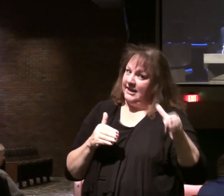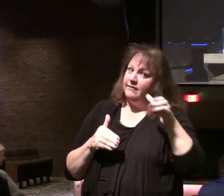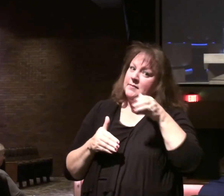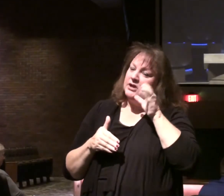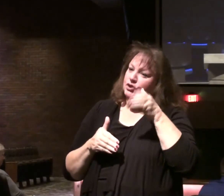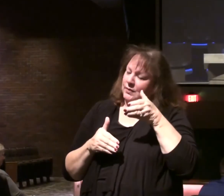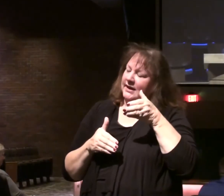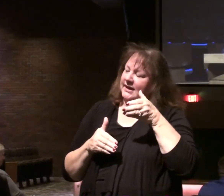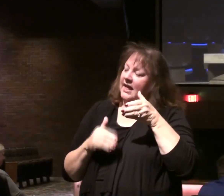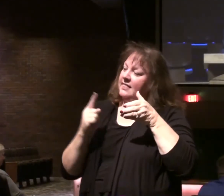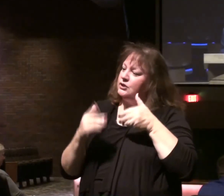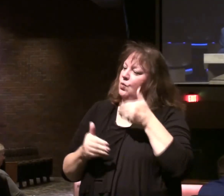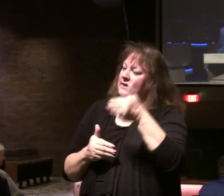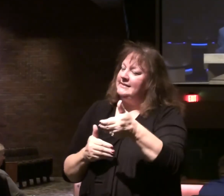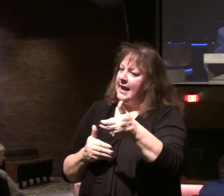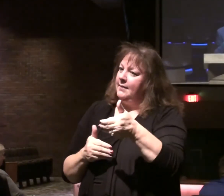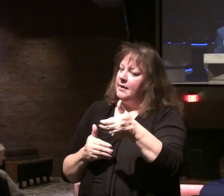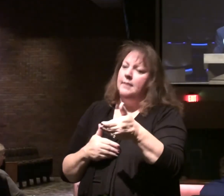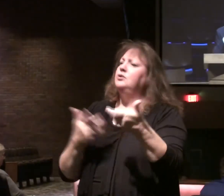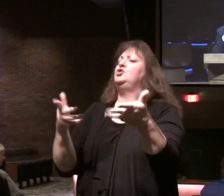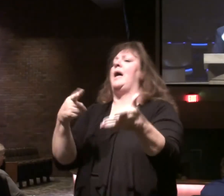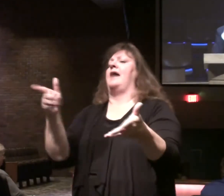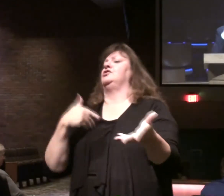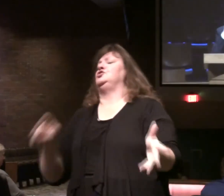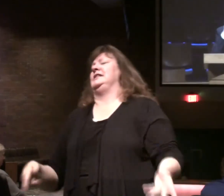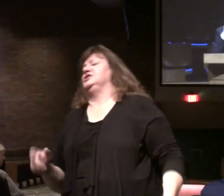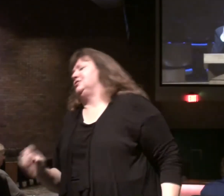But you already have everything you need.